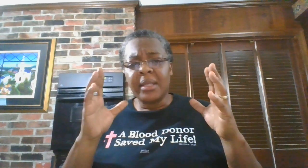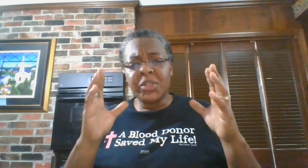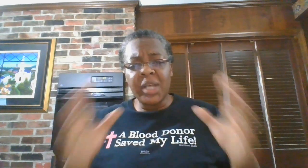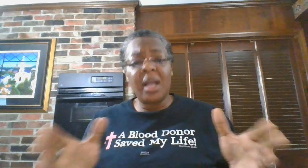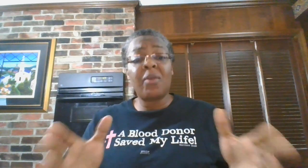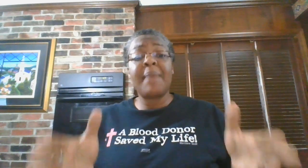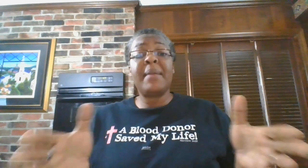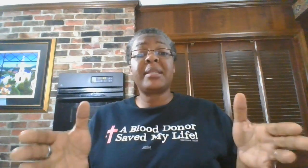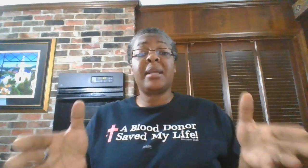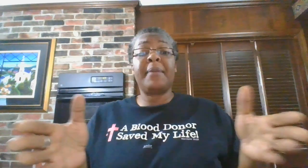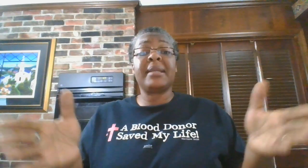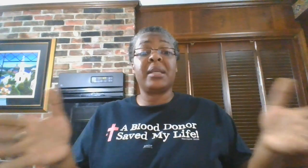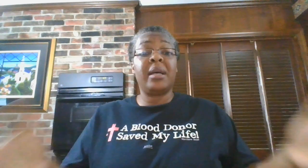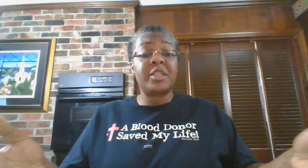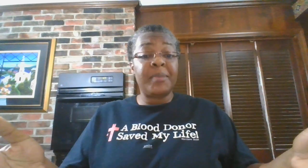John Gray messed up as a husband.